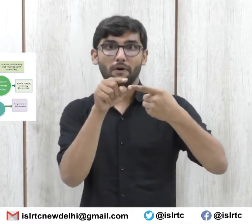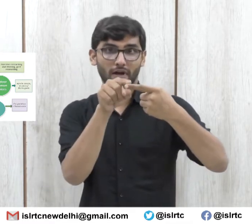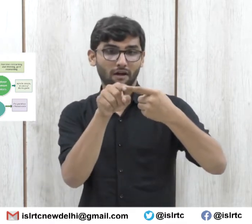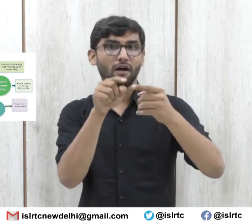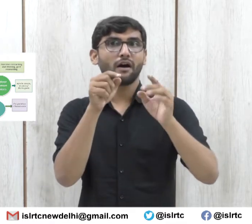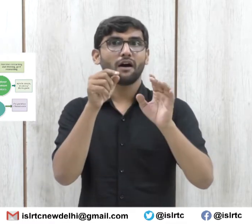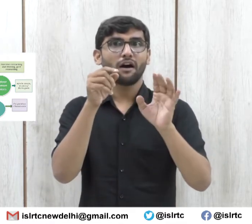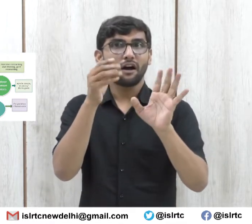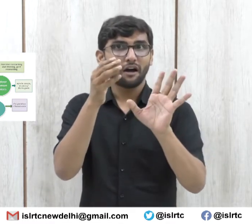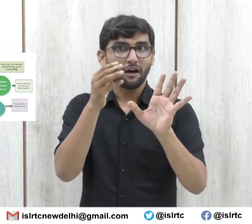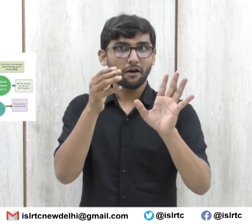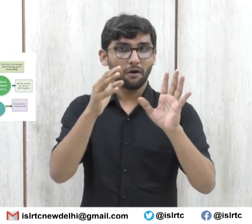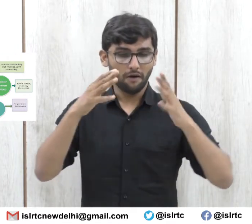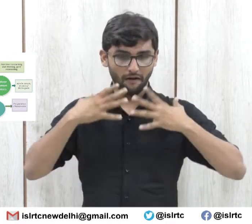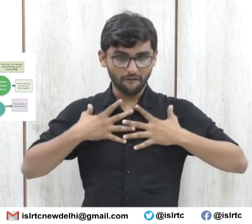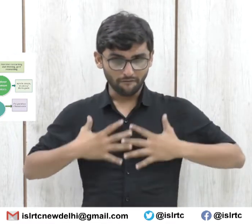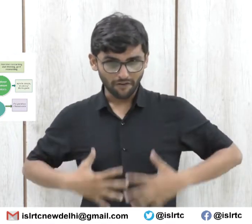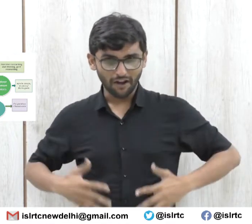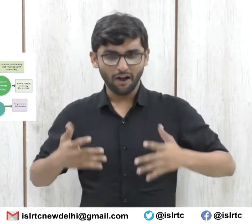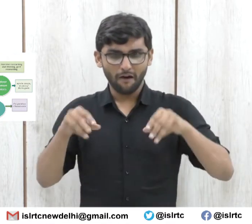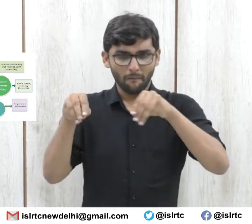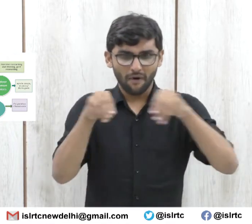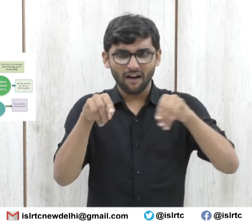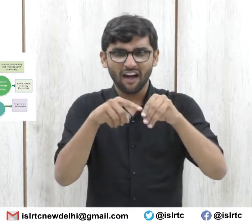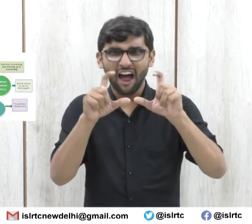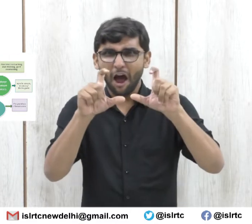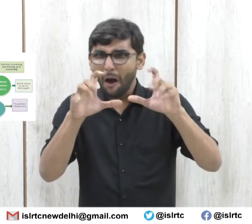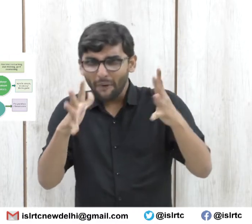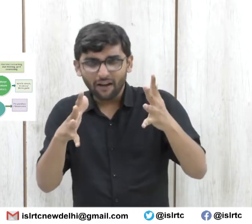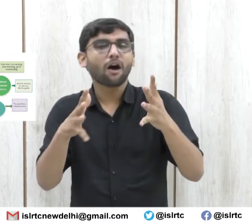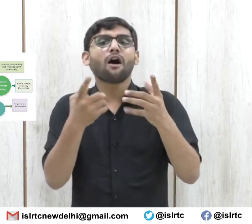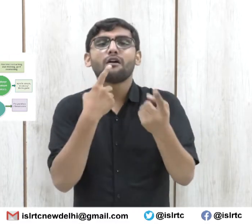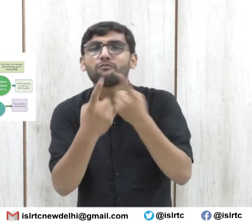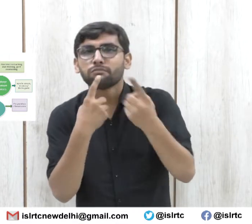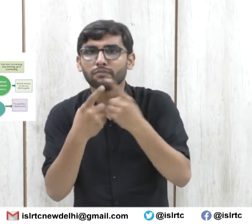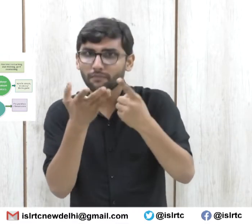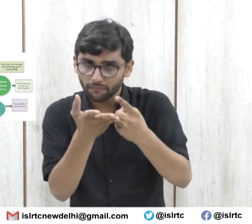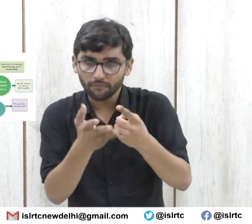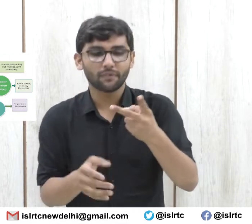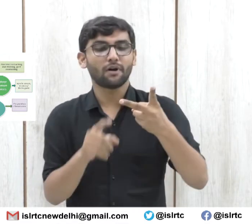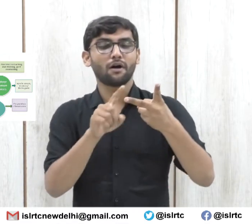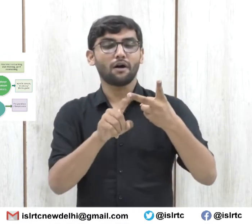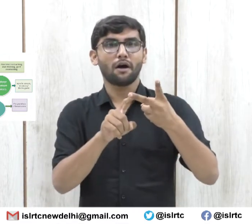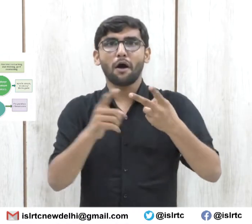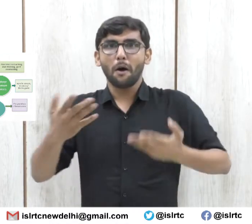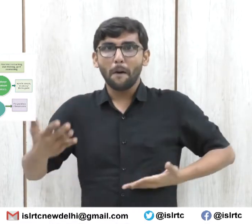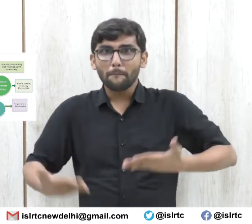Behavioral Therapy,